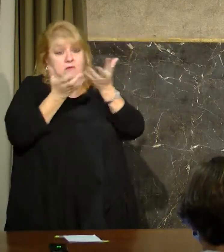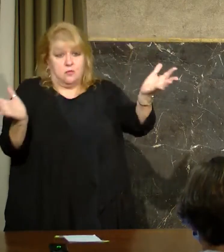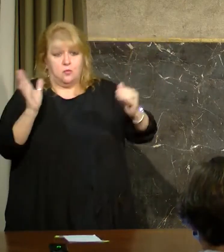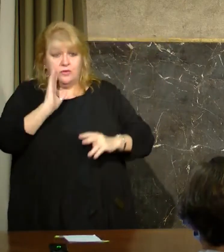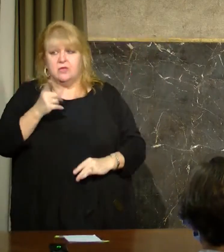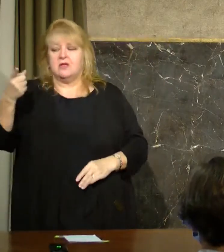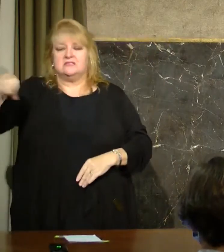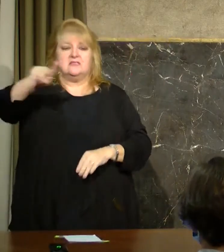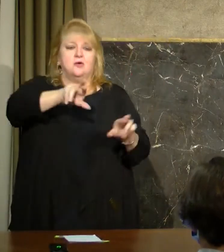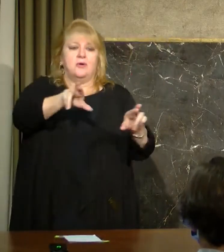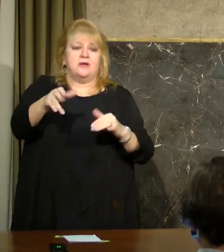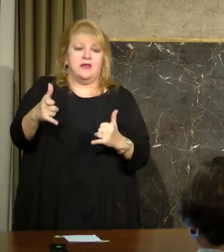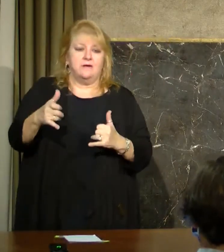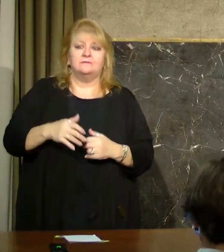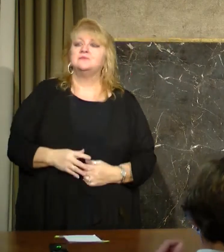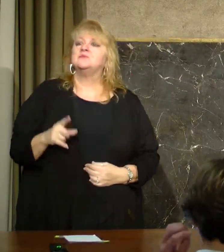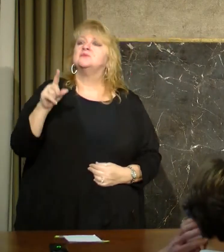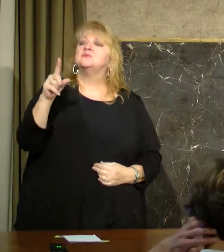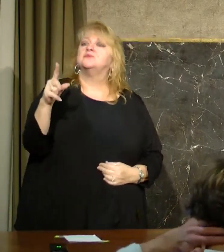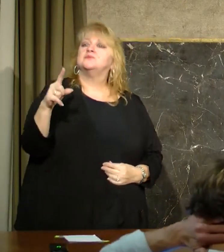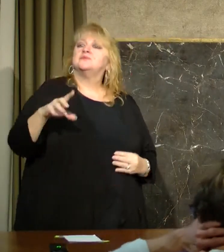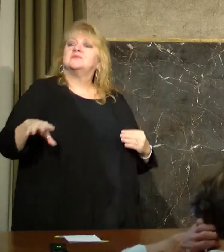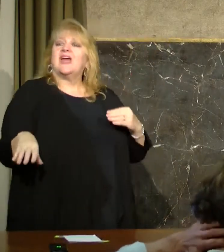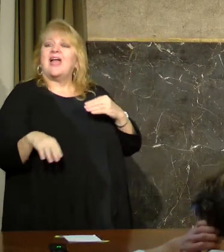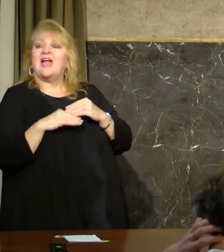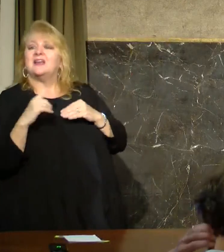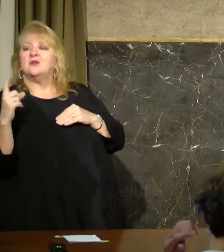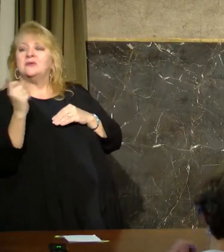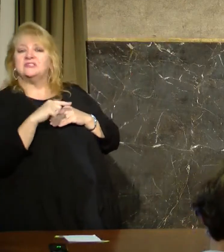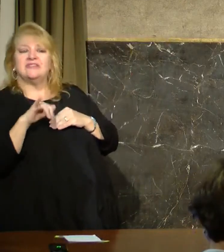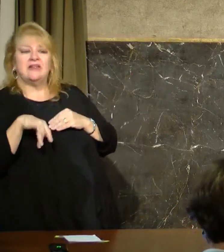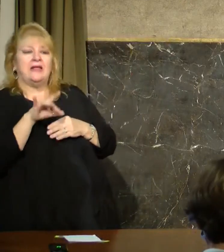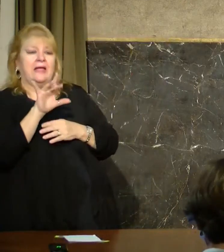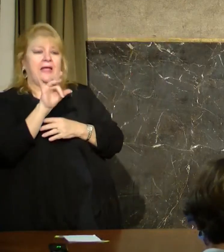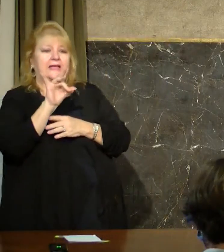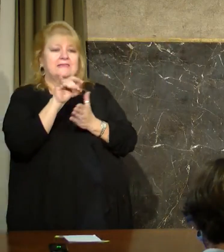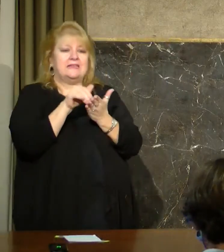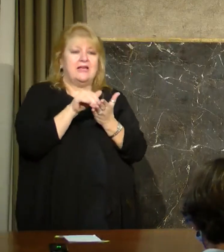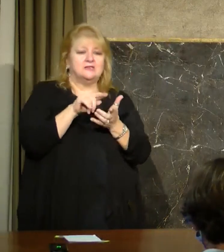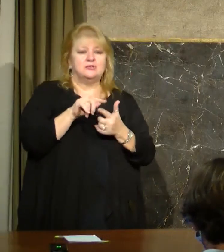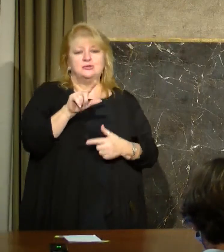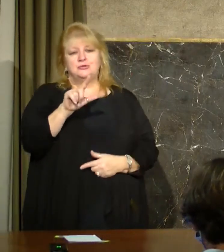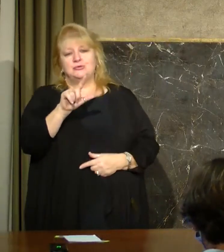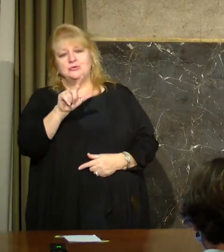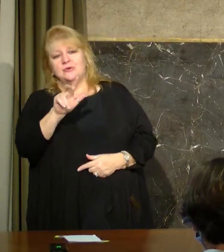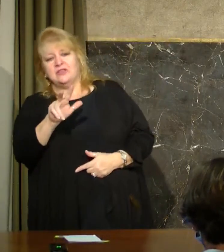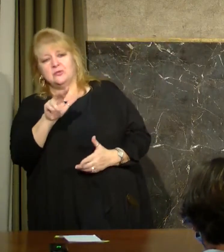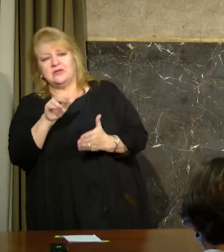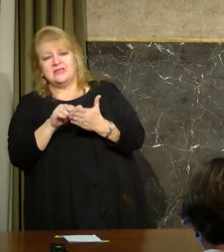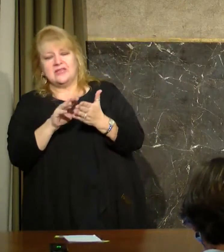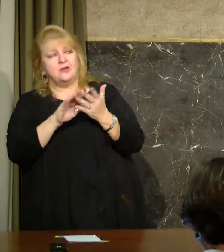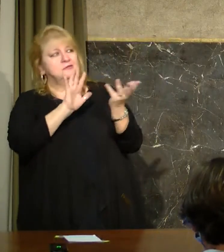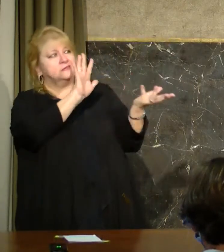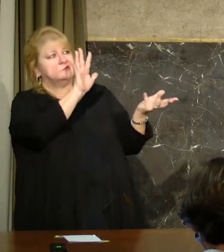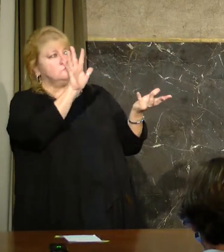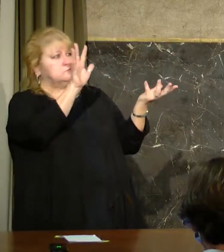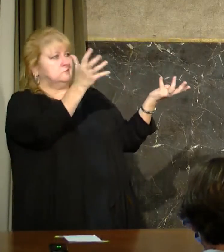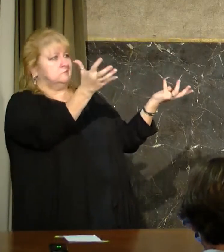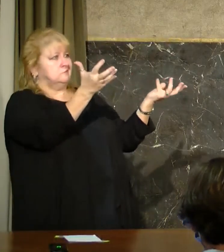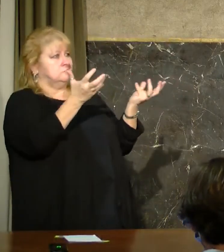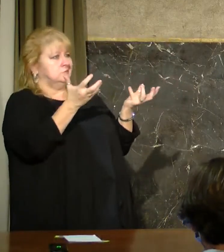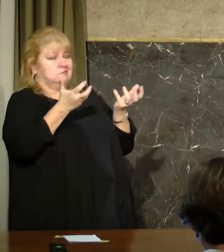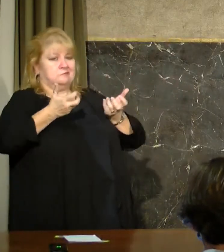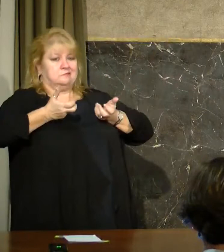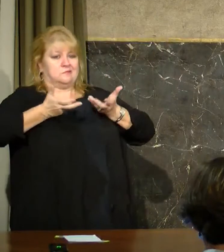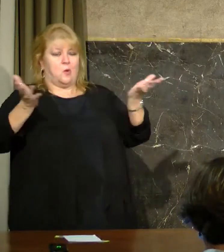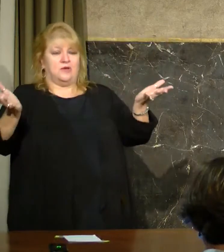Yes, sir. Kind of going off that, so between that 18,000-ish, 23,000-ish, those numbers added together, going to pharmacies and clinics next week. Is that going to be